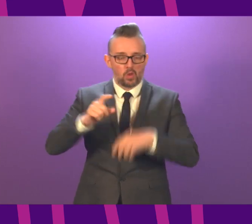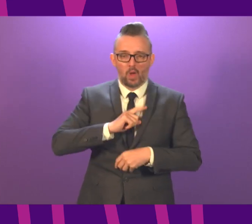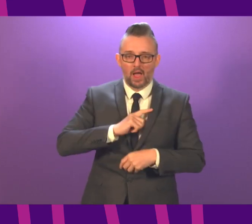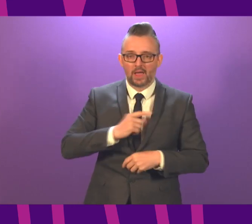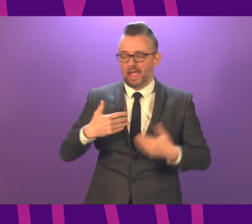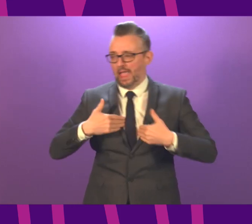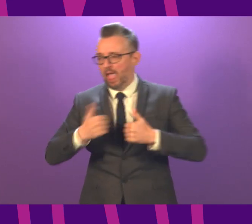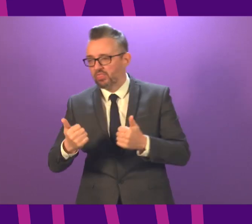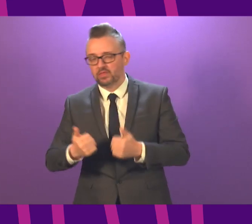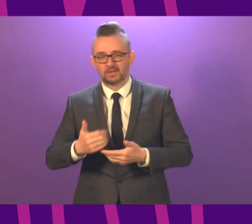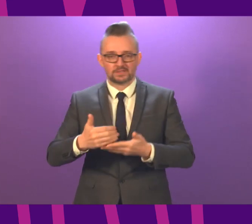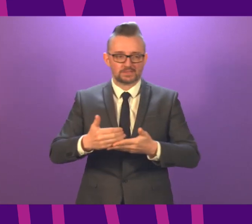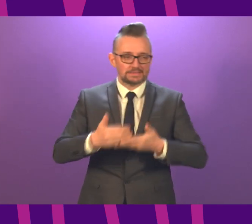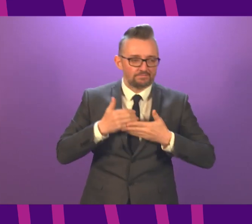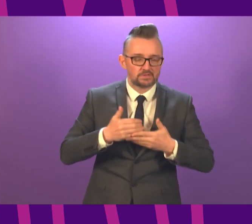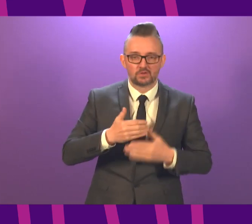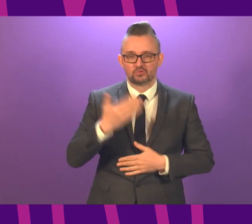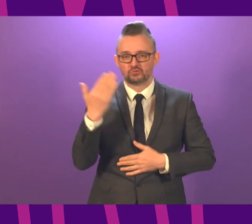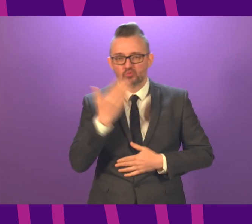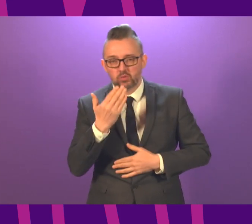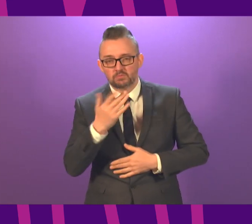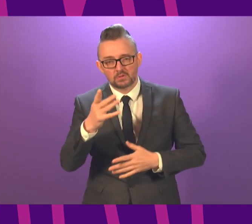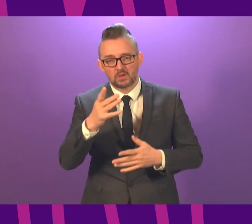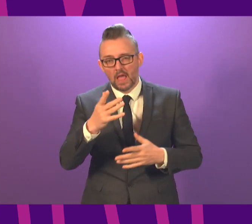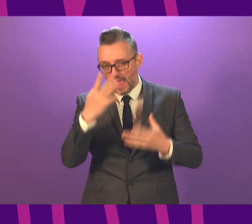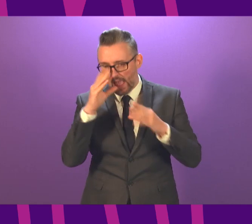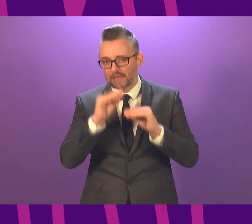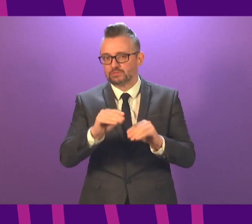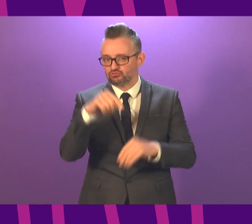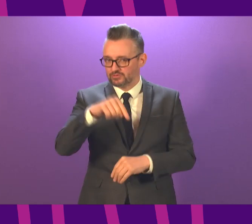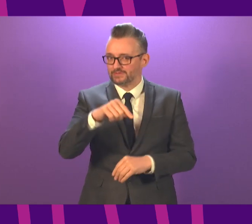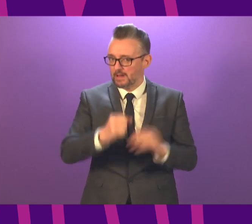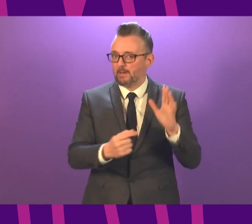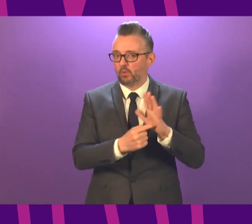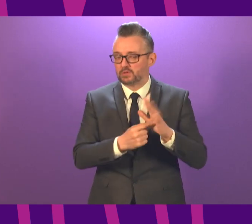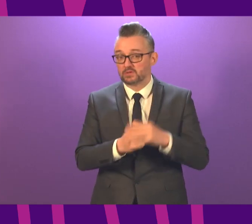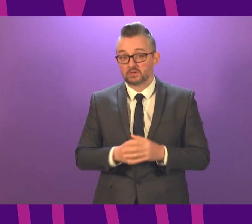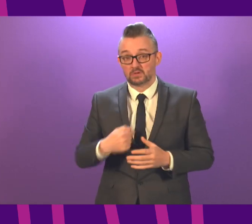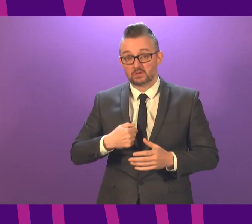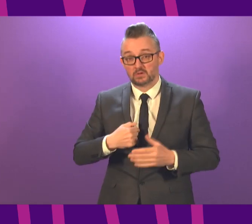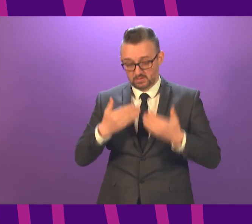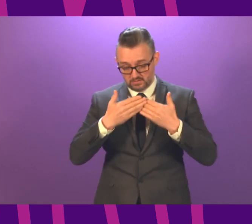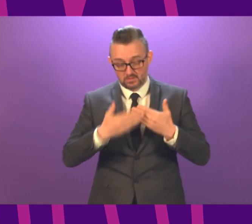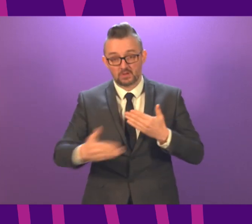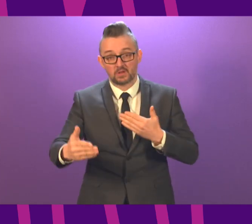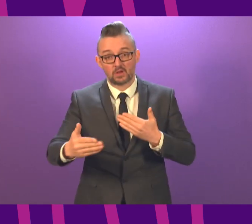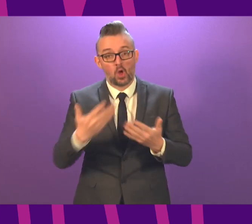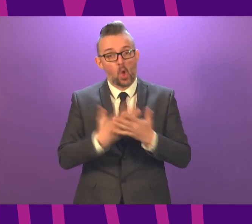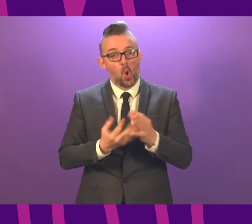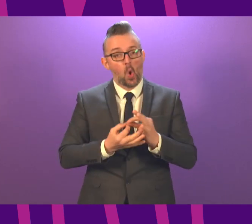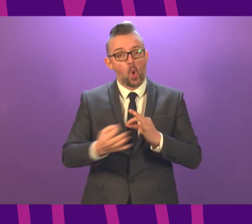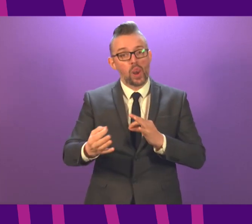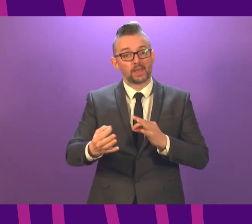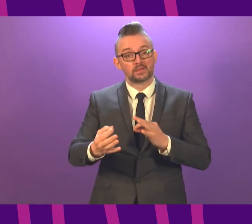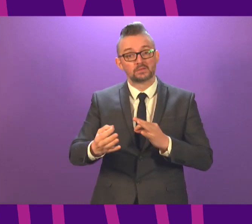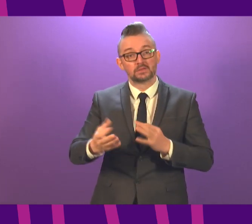and the safety of schools, but also, I think, rightly concerned about education too. The reality is, as studying officer, we do not know how long online learning